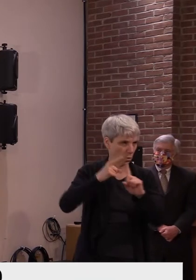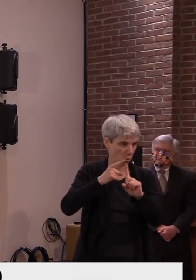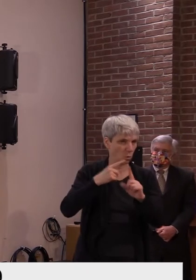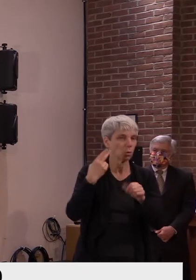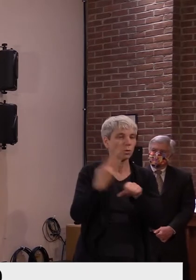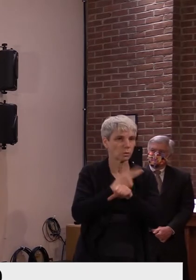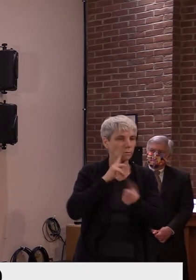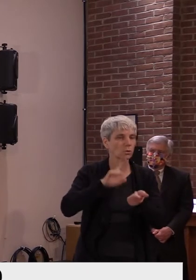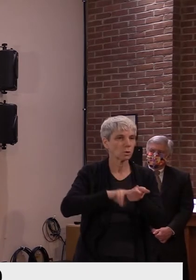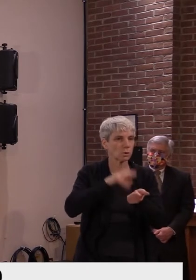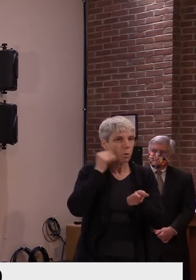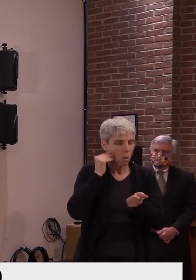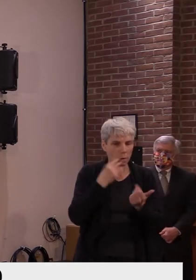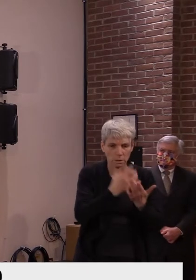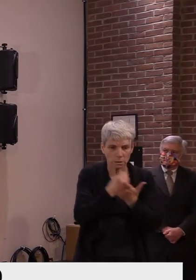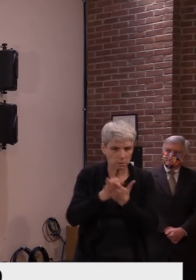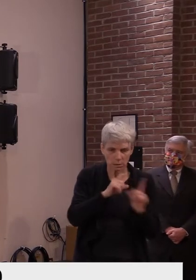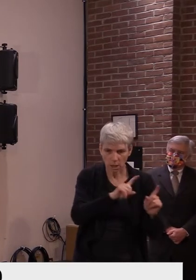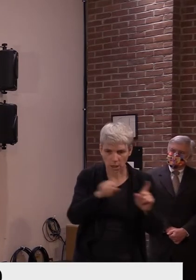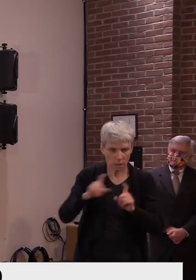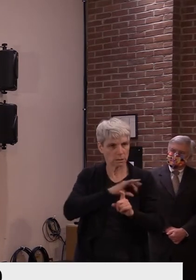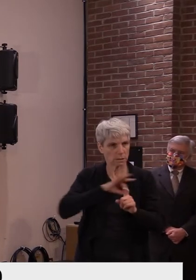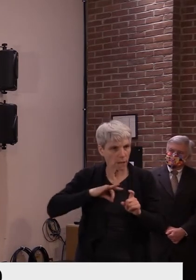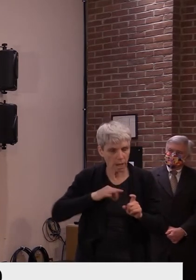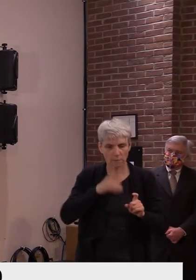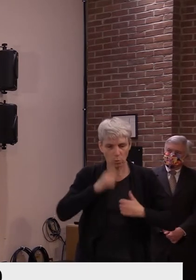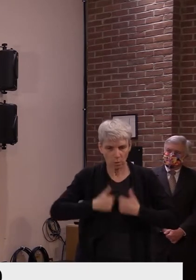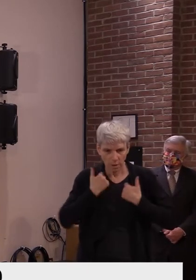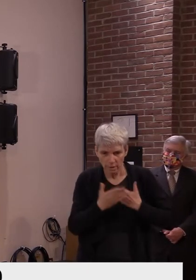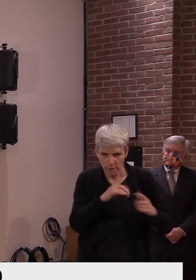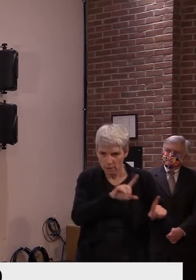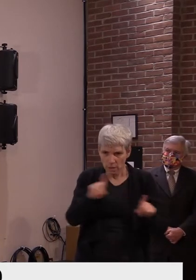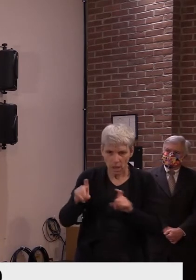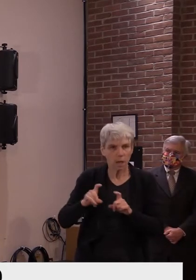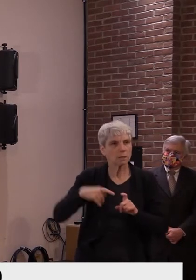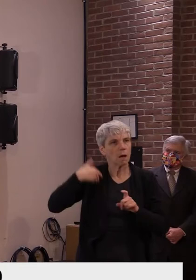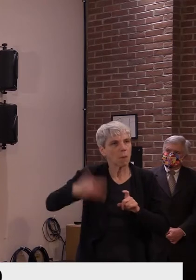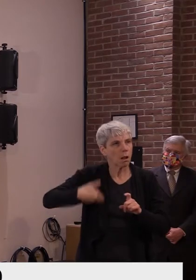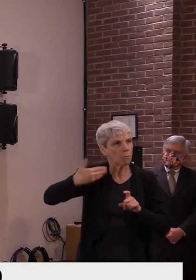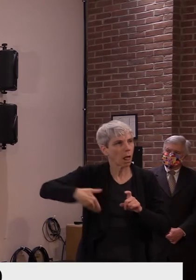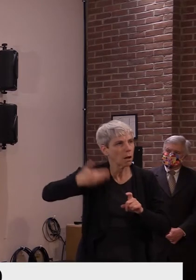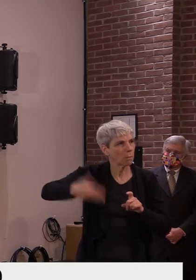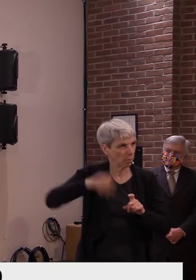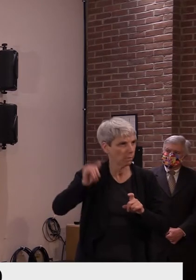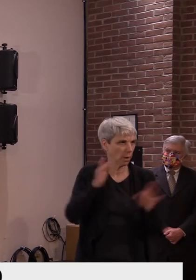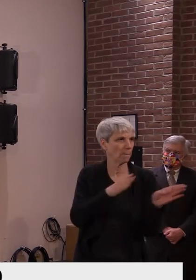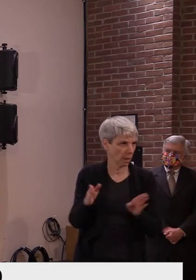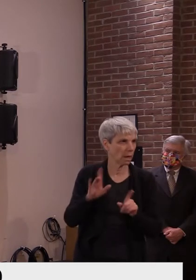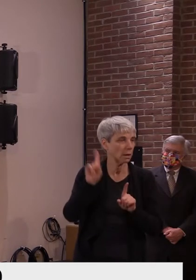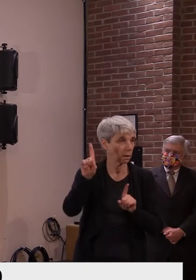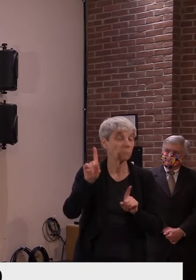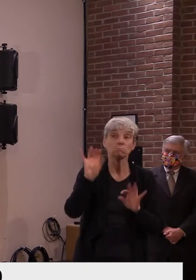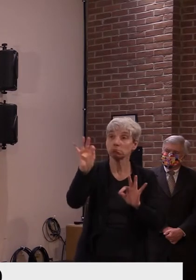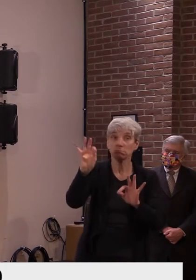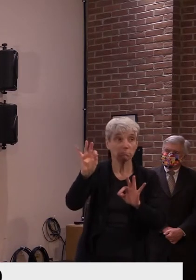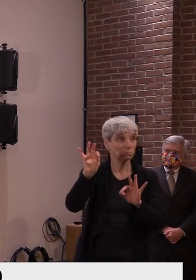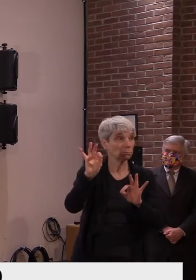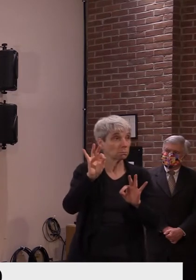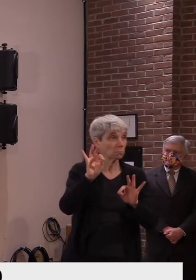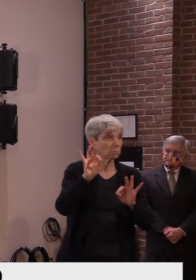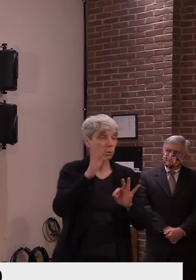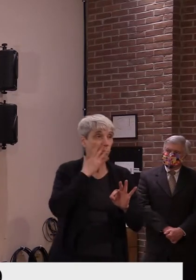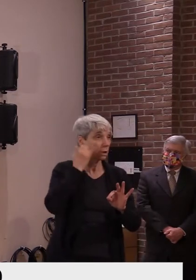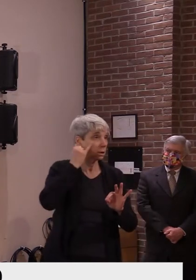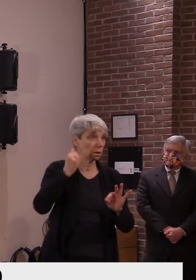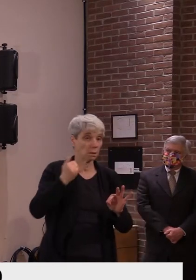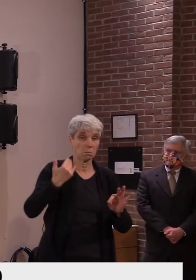creating a sort of rapid network of testing at those facilities, uh, which is a fine use for them, as